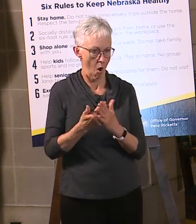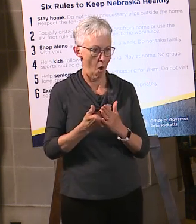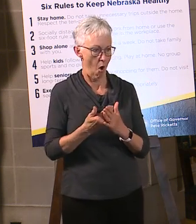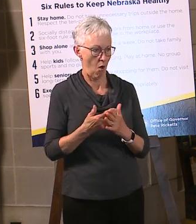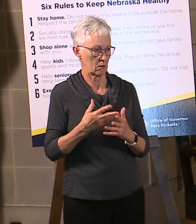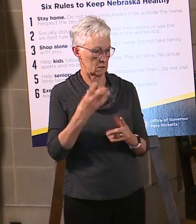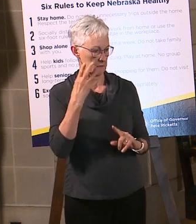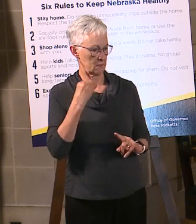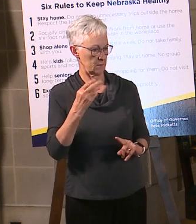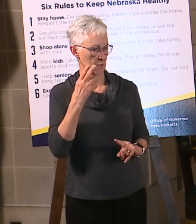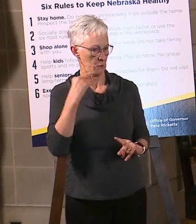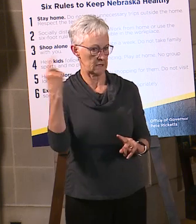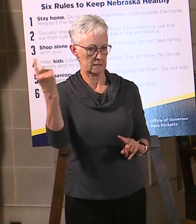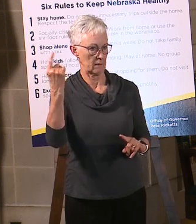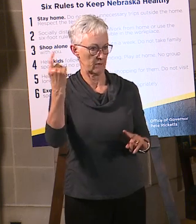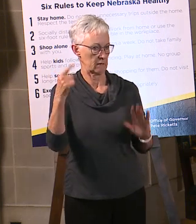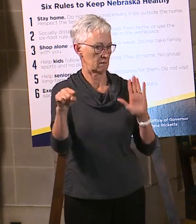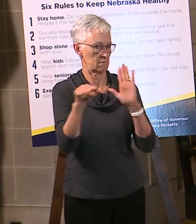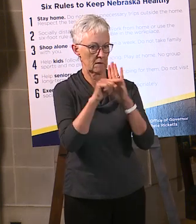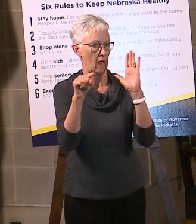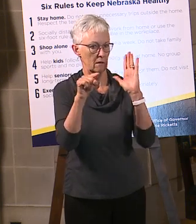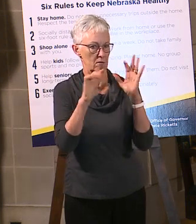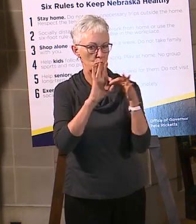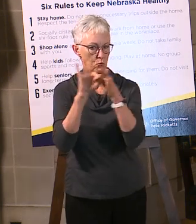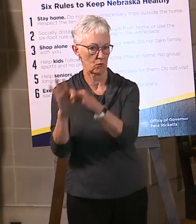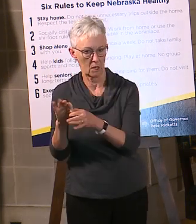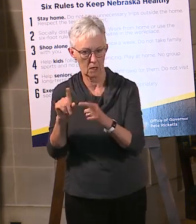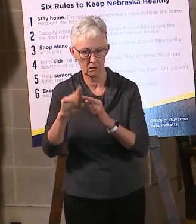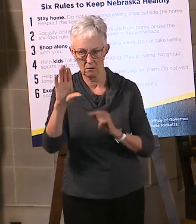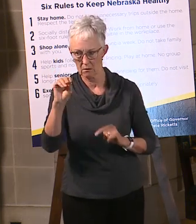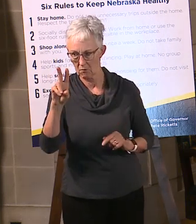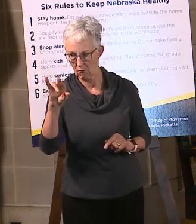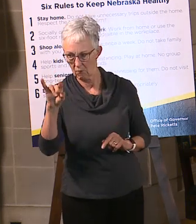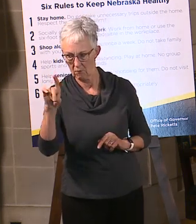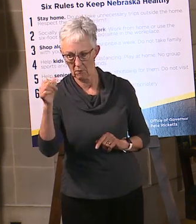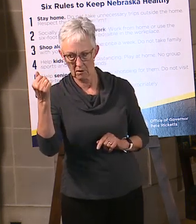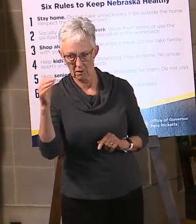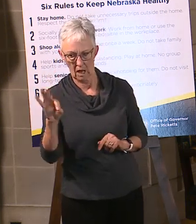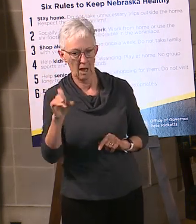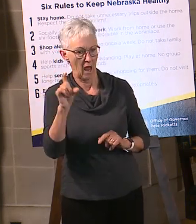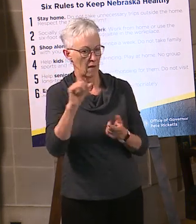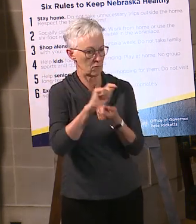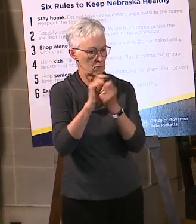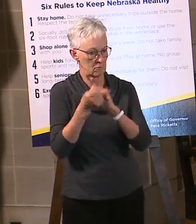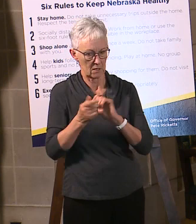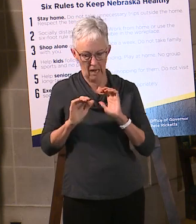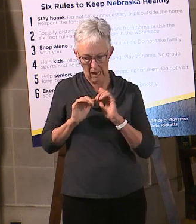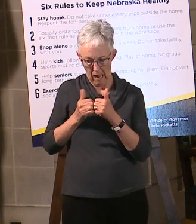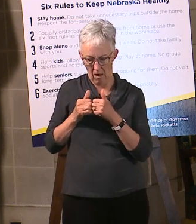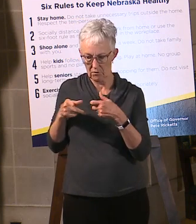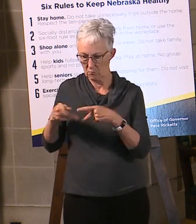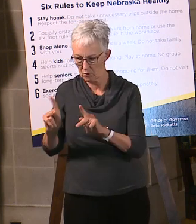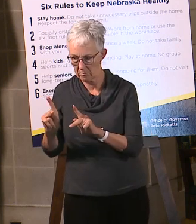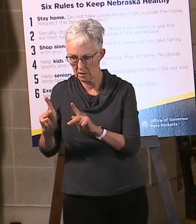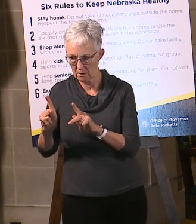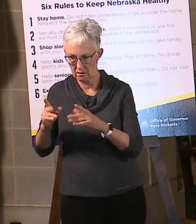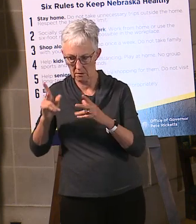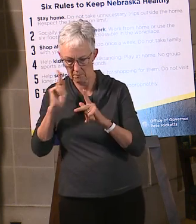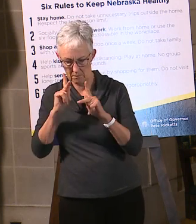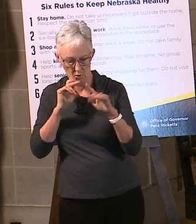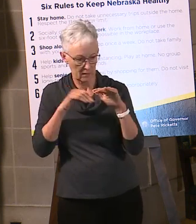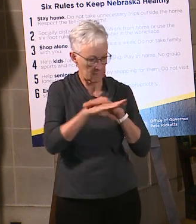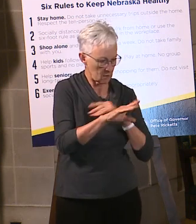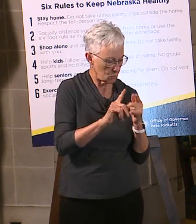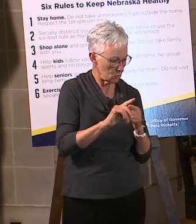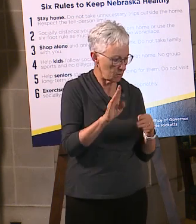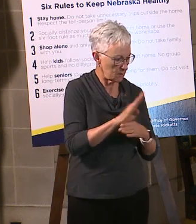able to sell have seen that they've had to make changes, whether it's how their customers are coming into their businesses or seeing customers being slow